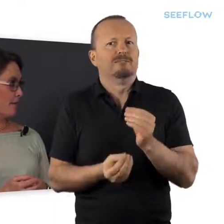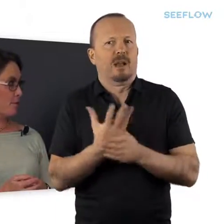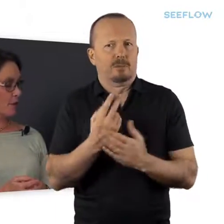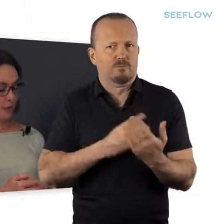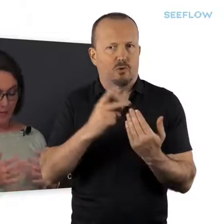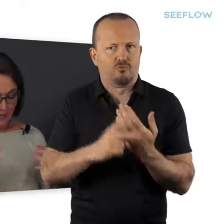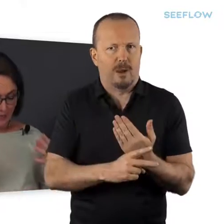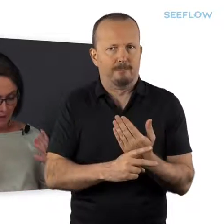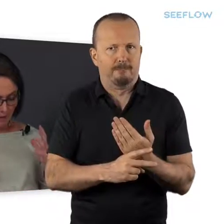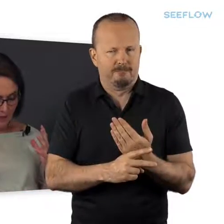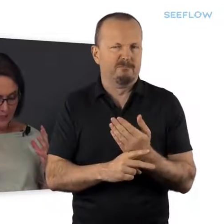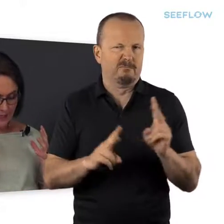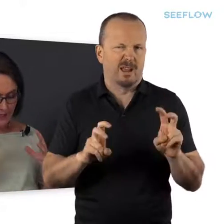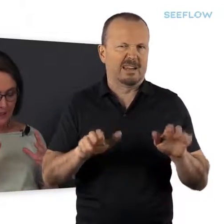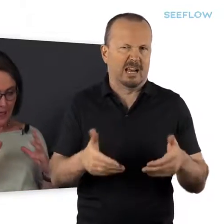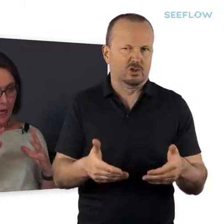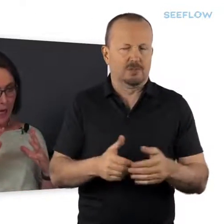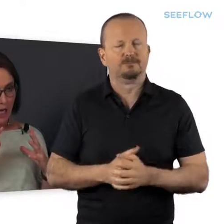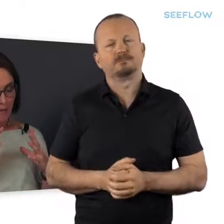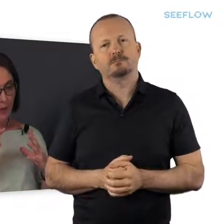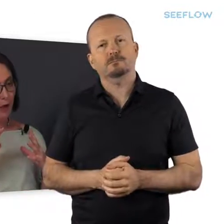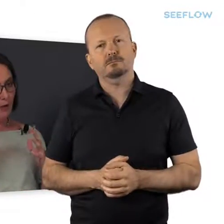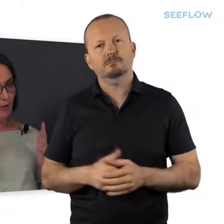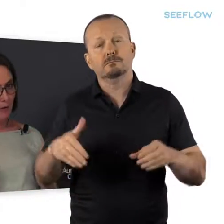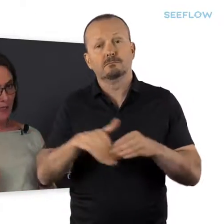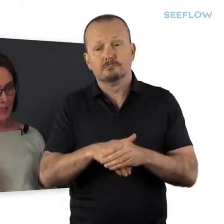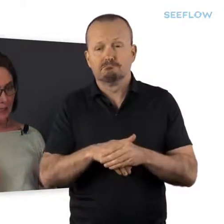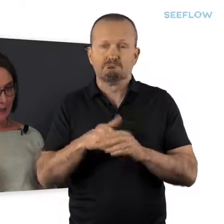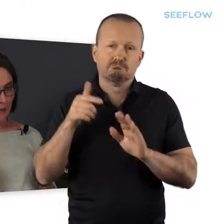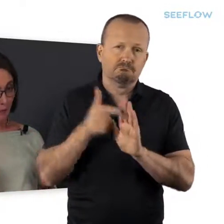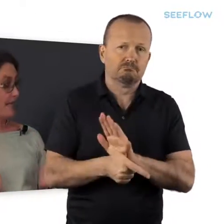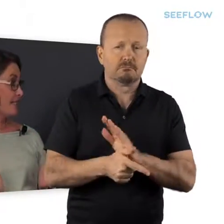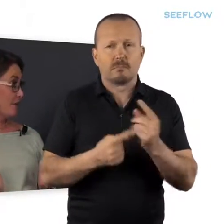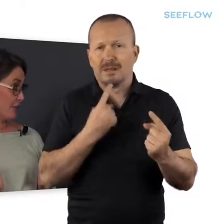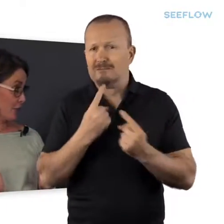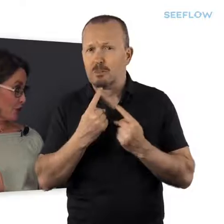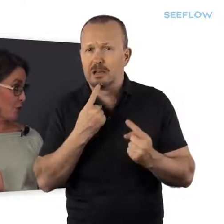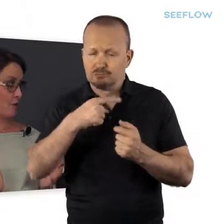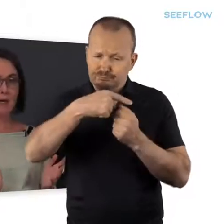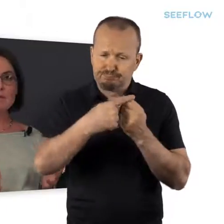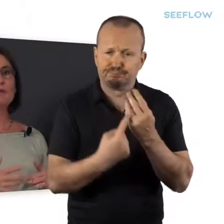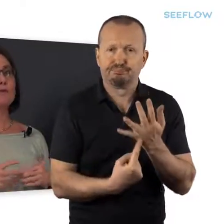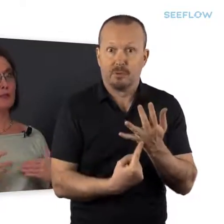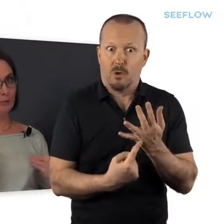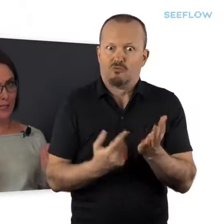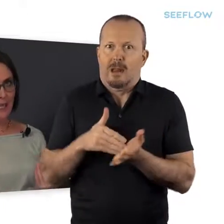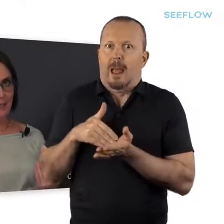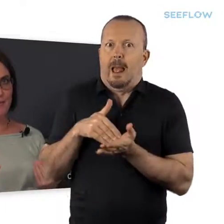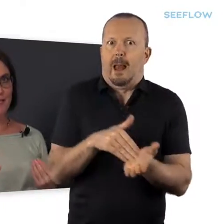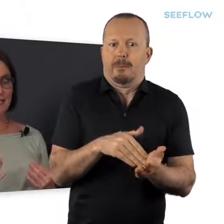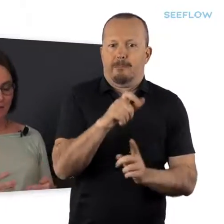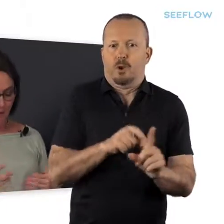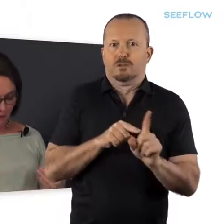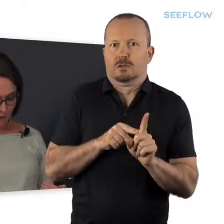program. So it comprises a very comprehensive induction program, which really